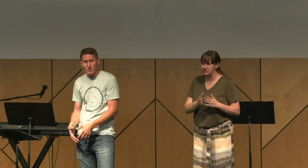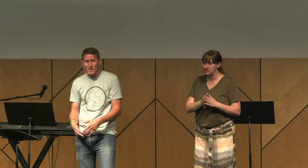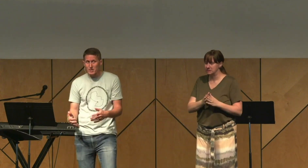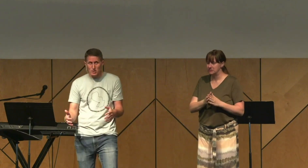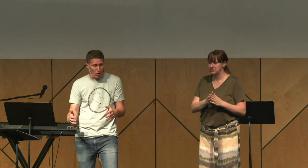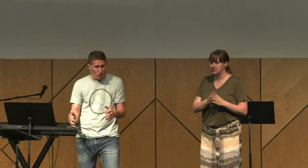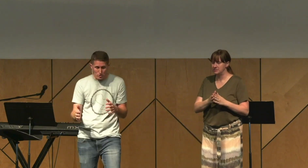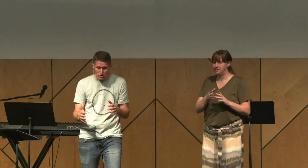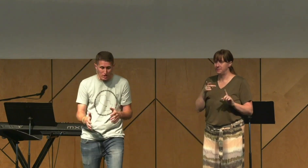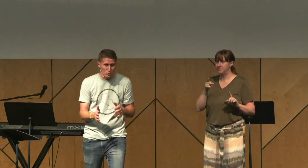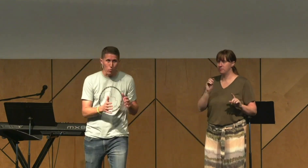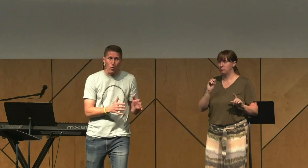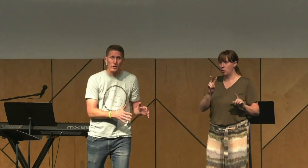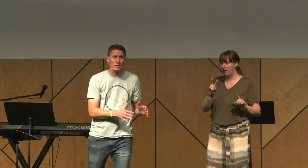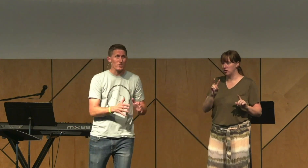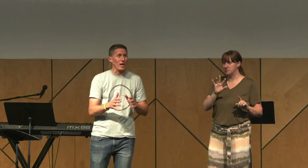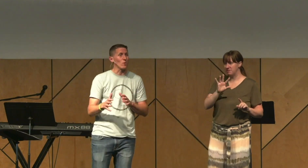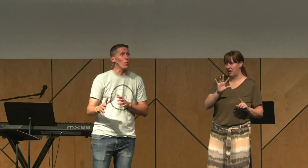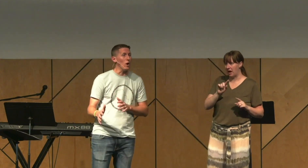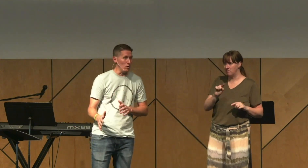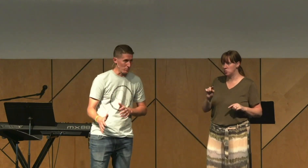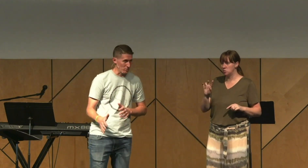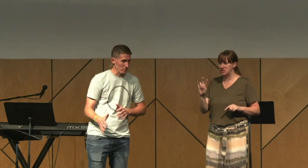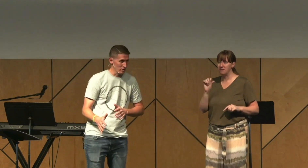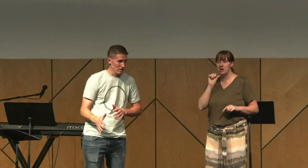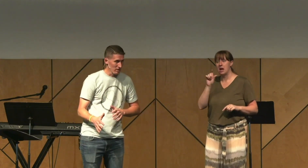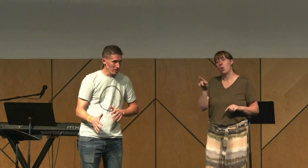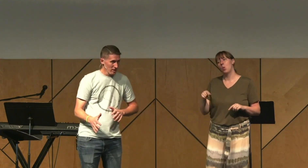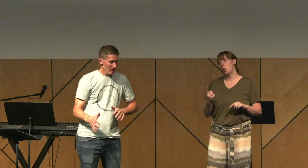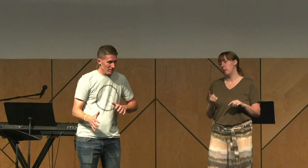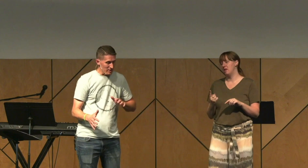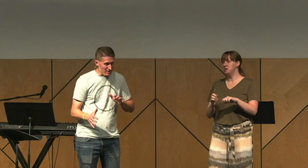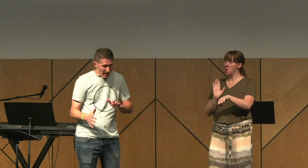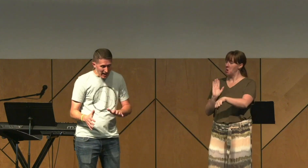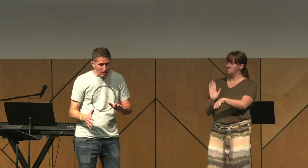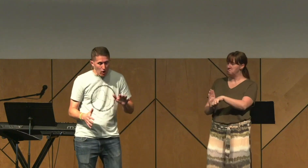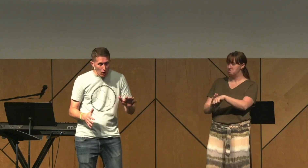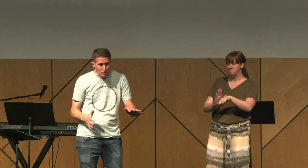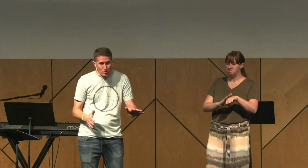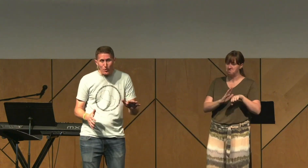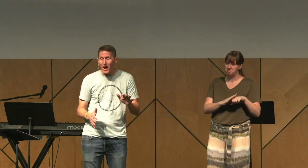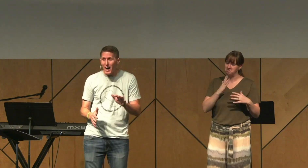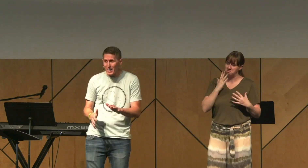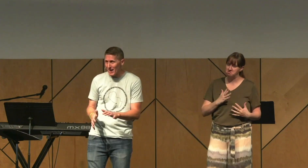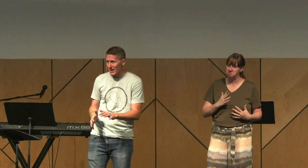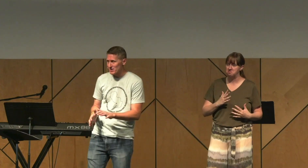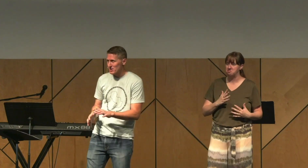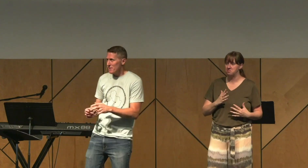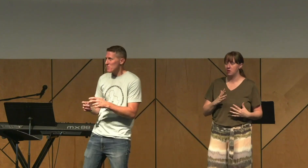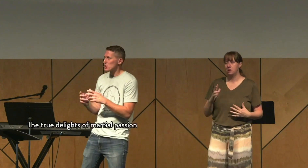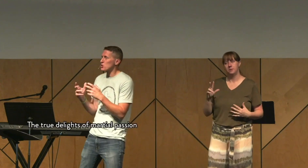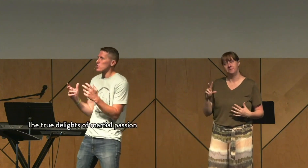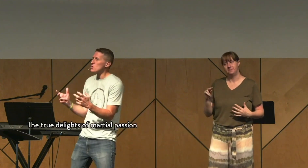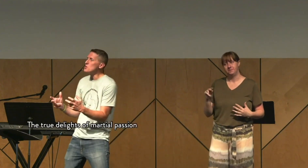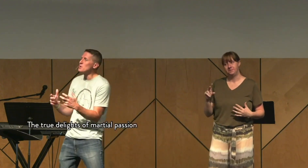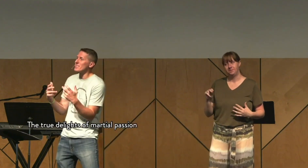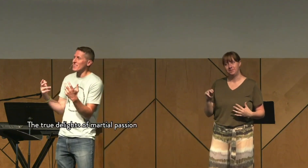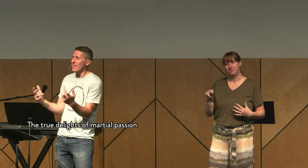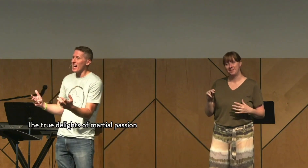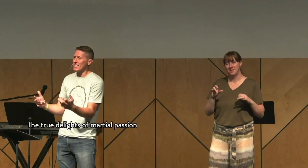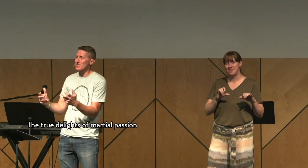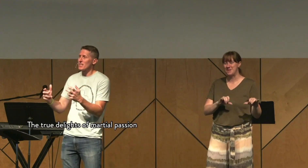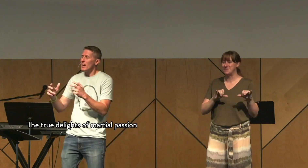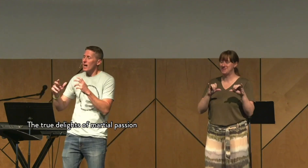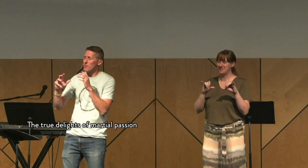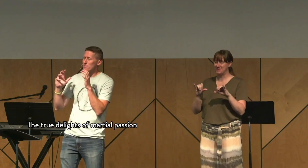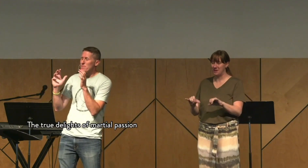five through seven isn't all just warnings and woes. The dad also highlights the true